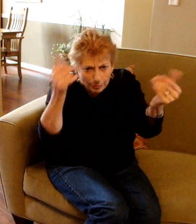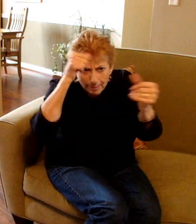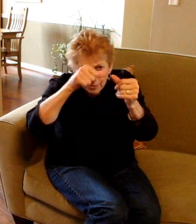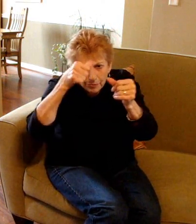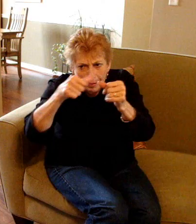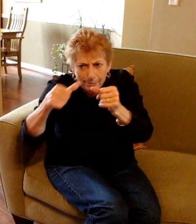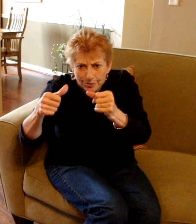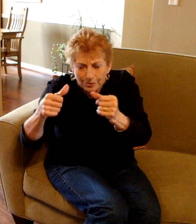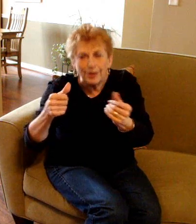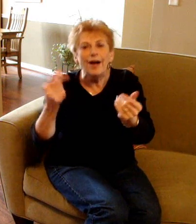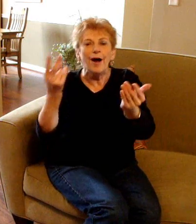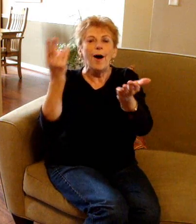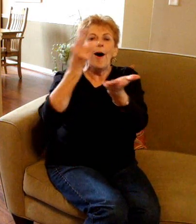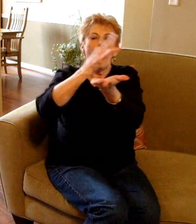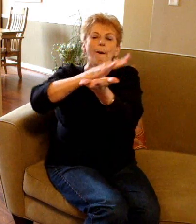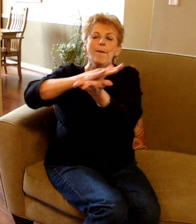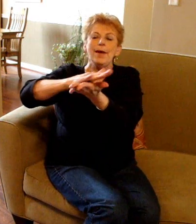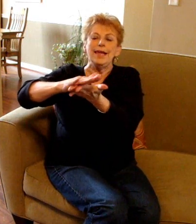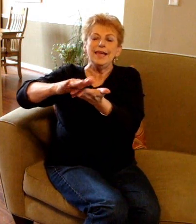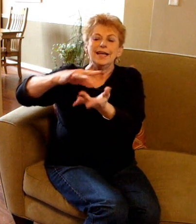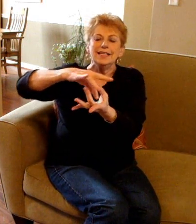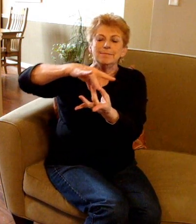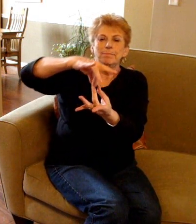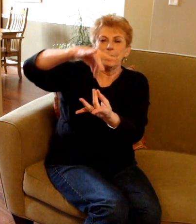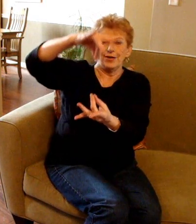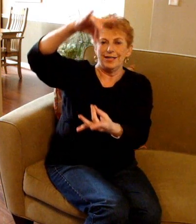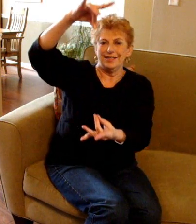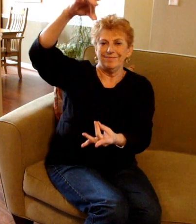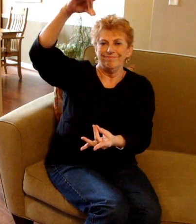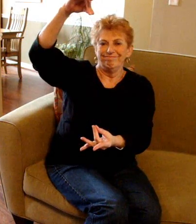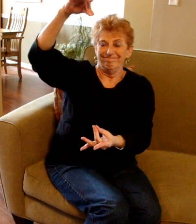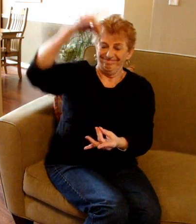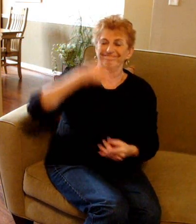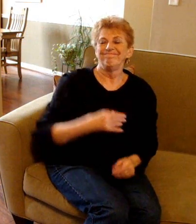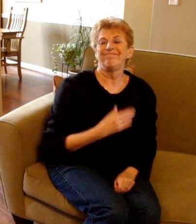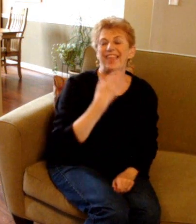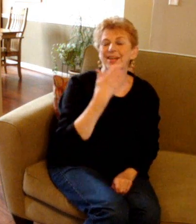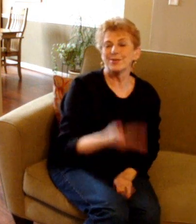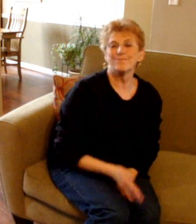Remember. Remember. Holy Spirit. Thank you.